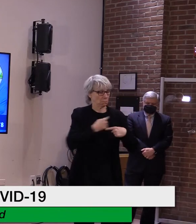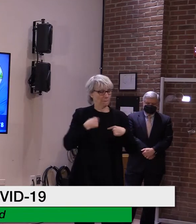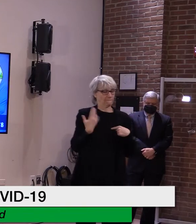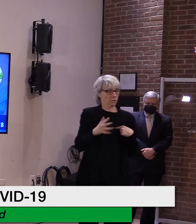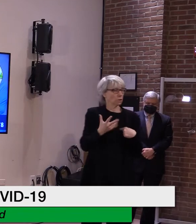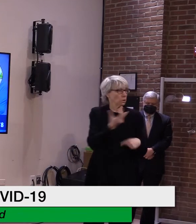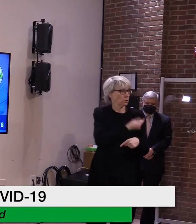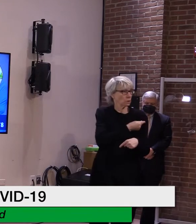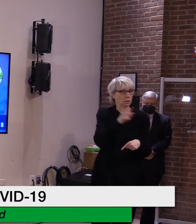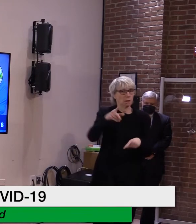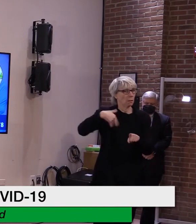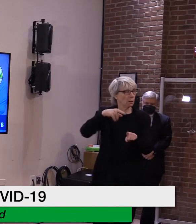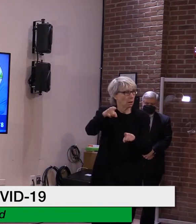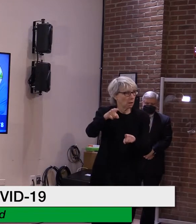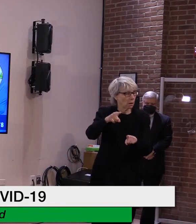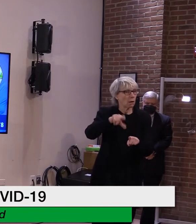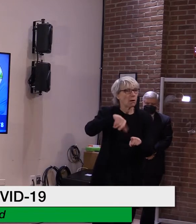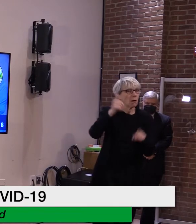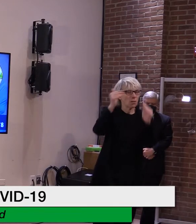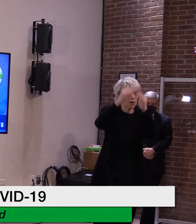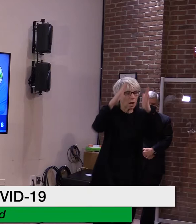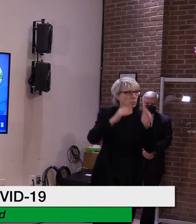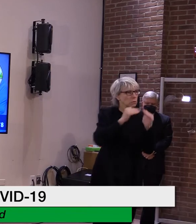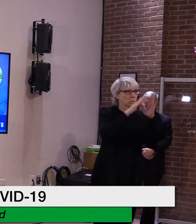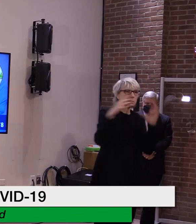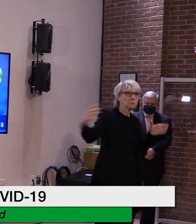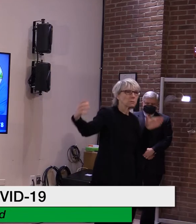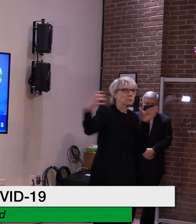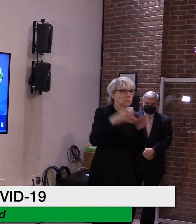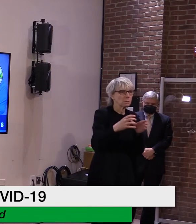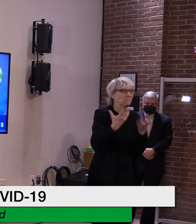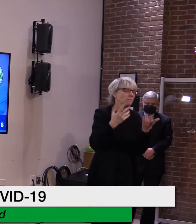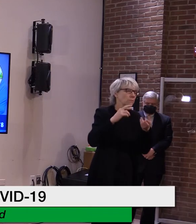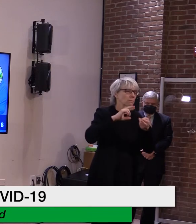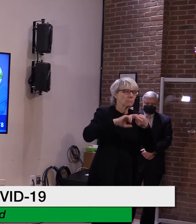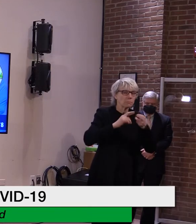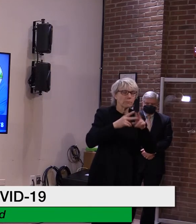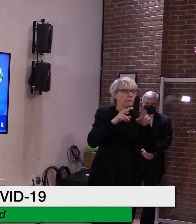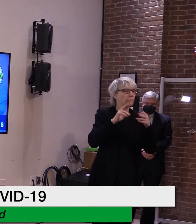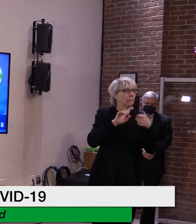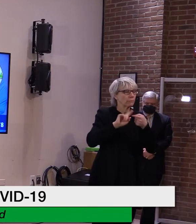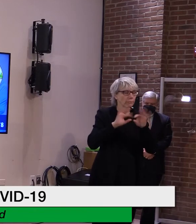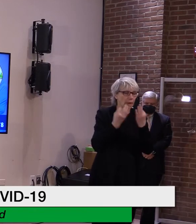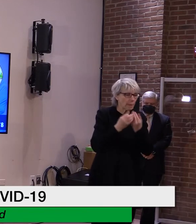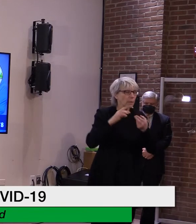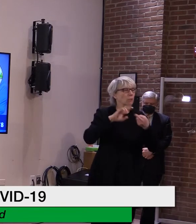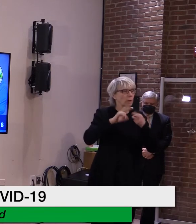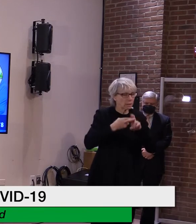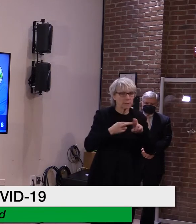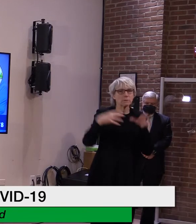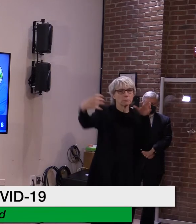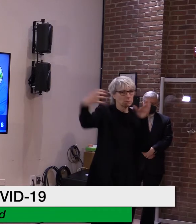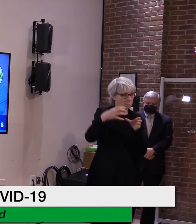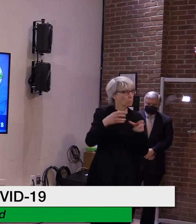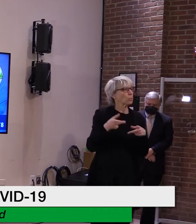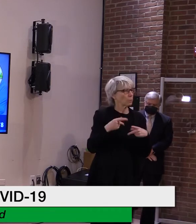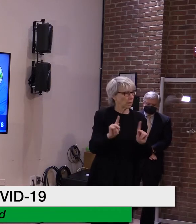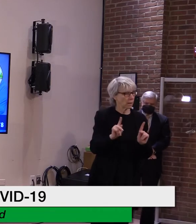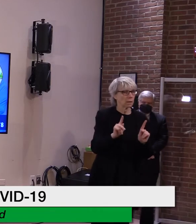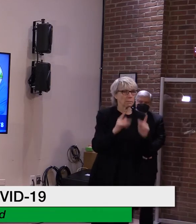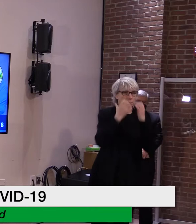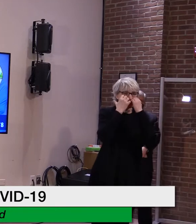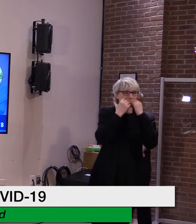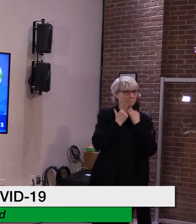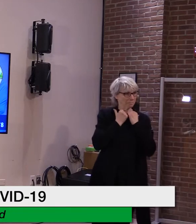household, for example, visiting with relatives who all live together without masks, unless any of those people or anyone they live with